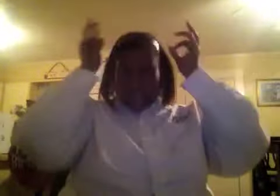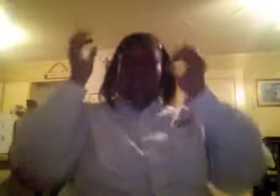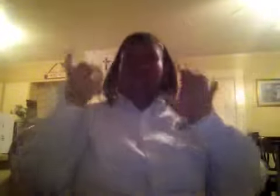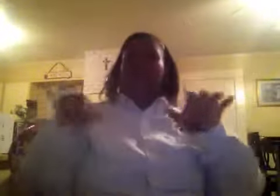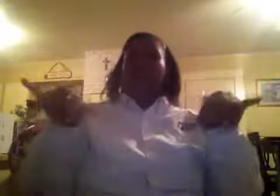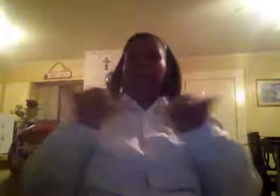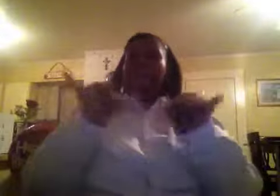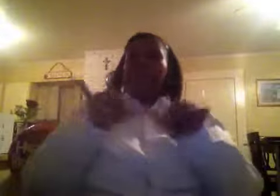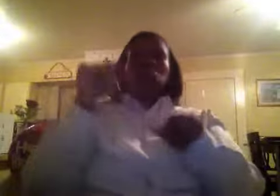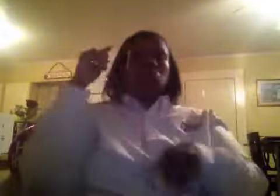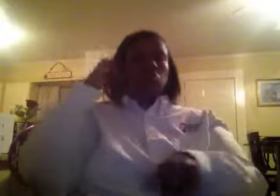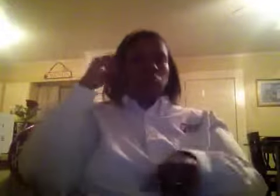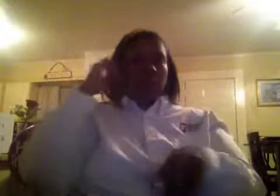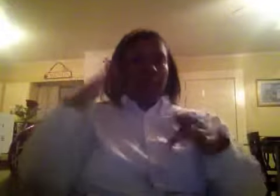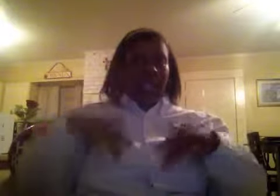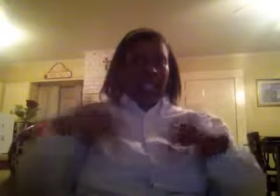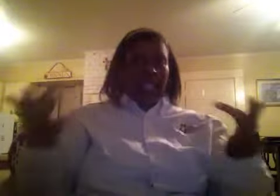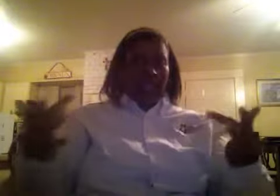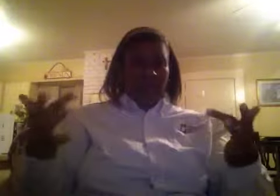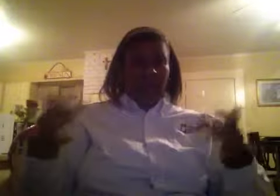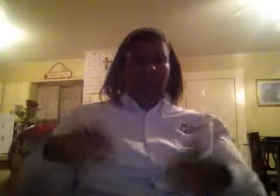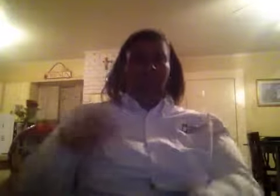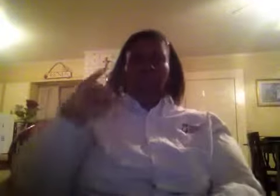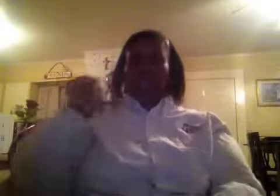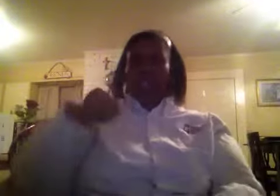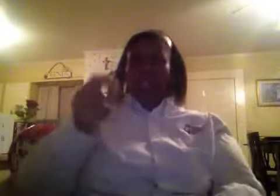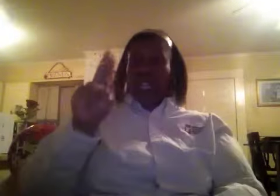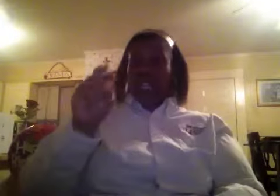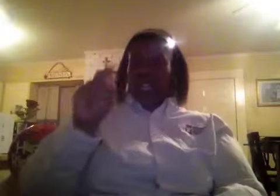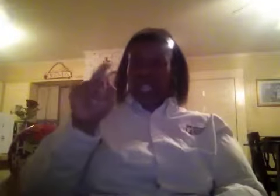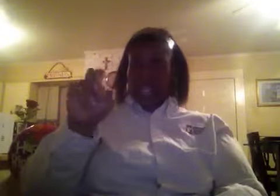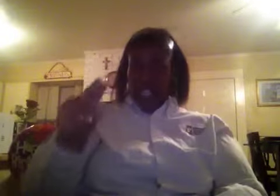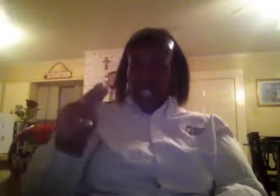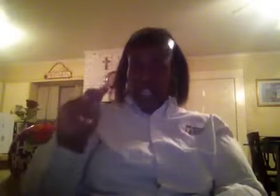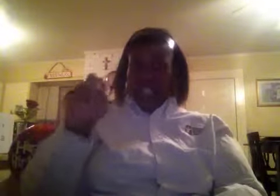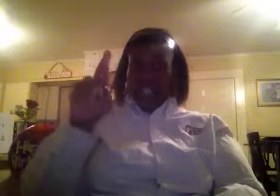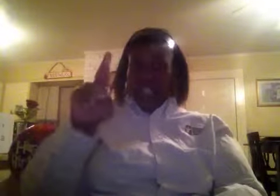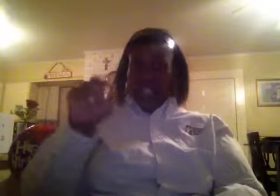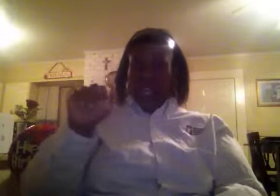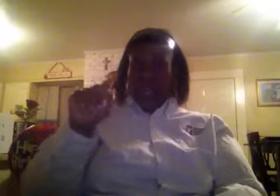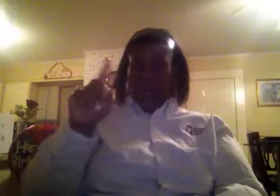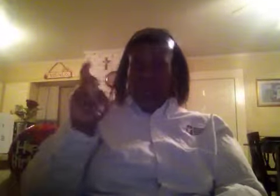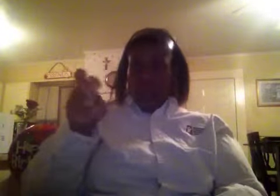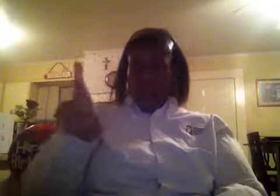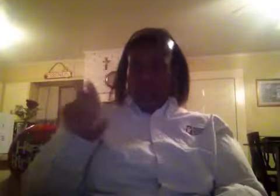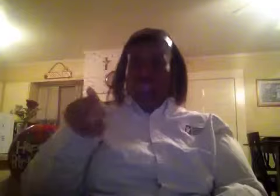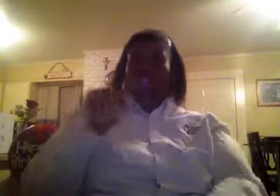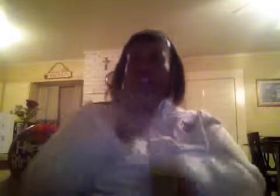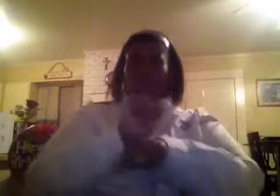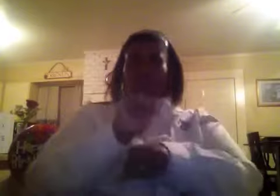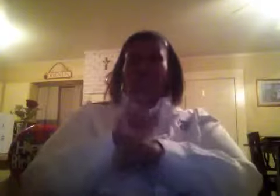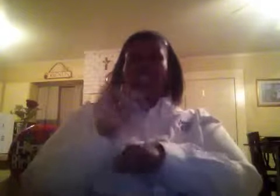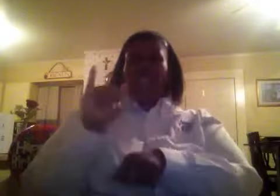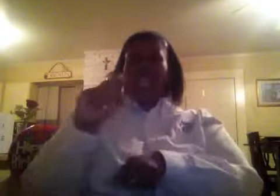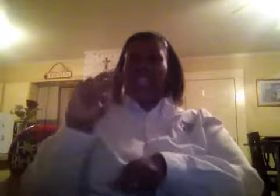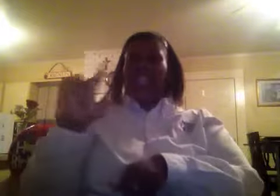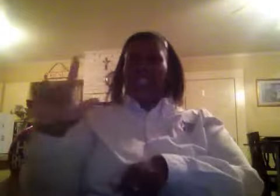Labs. He says the devices measure how much of the brain is